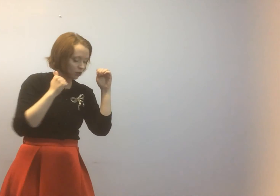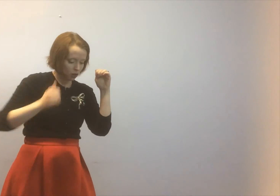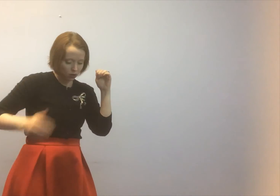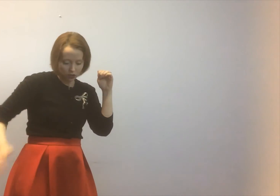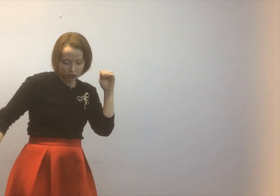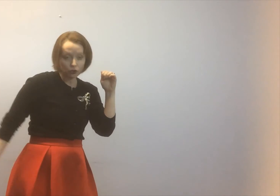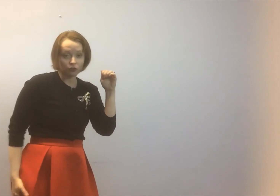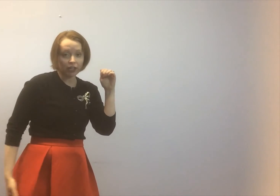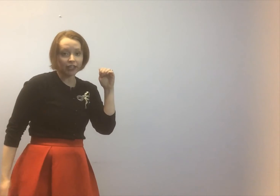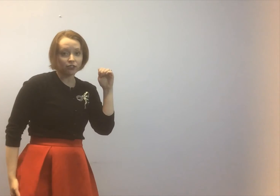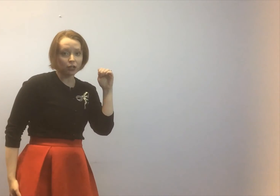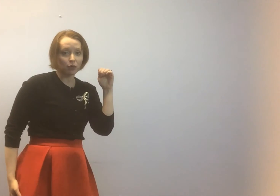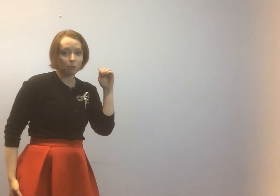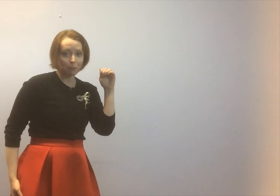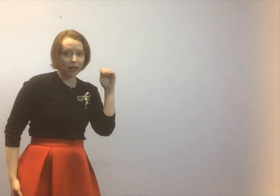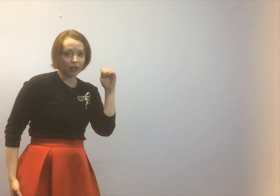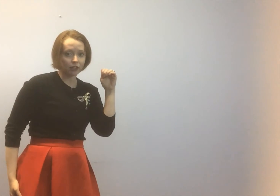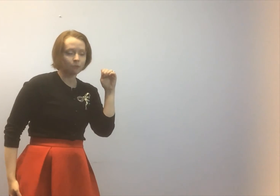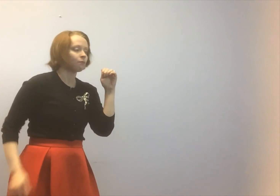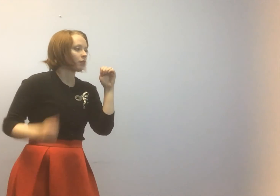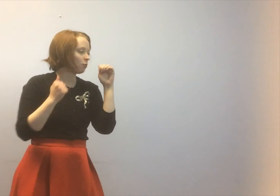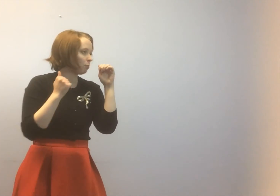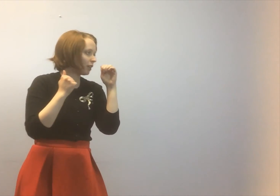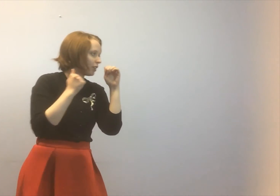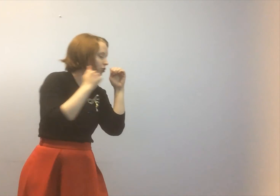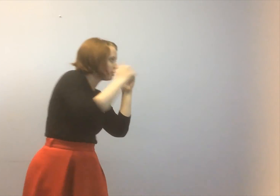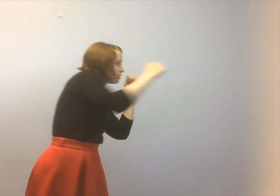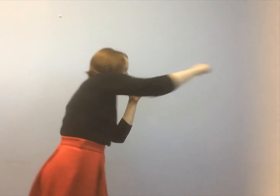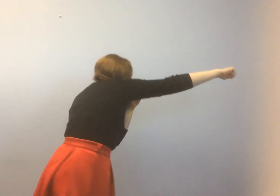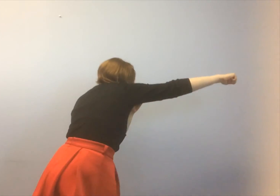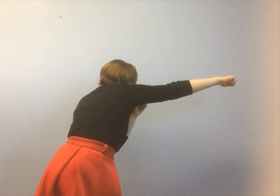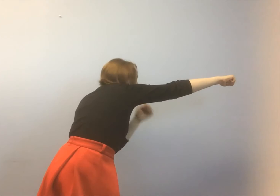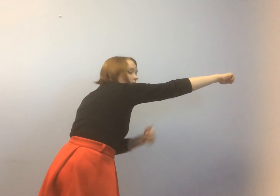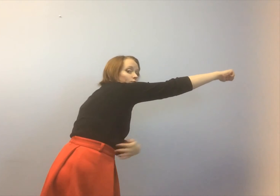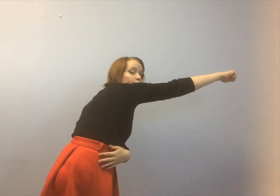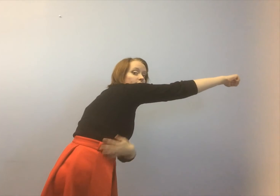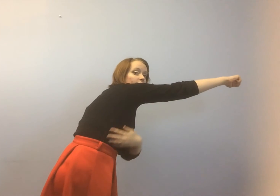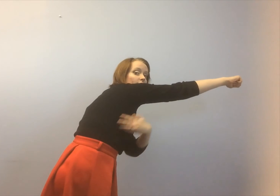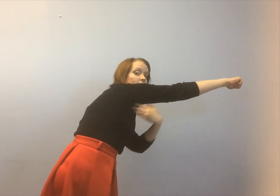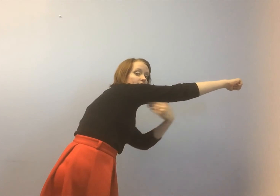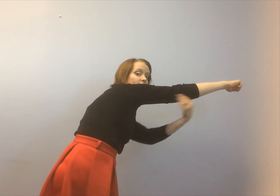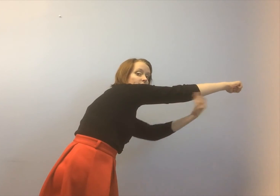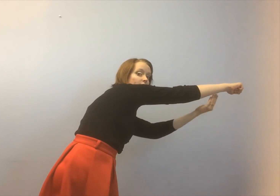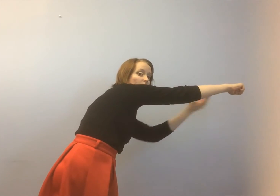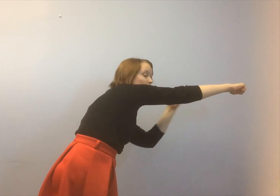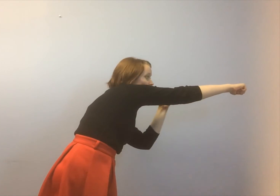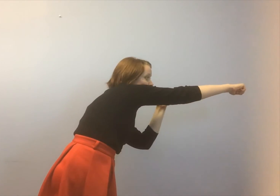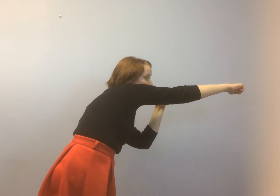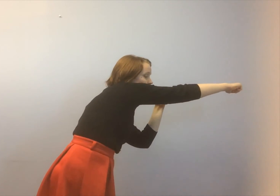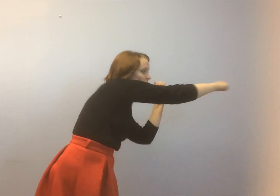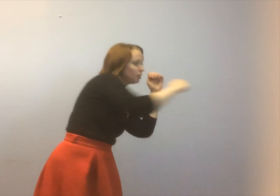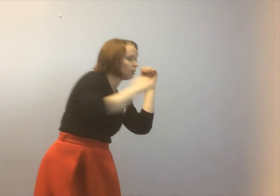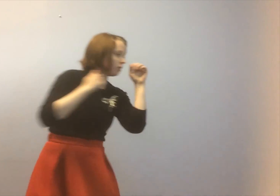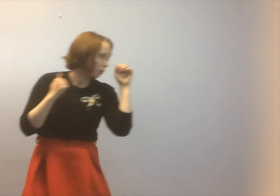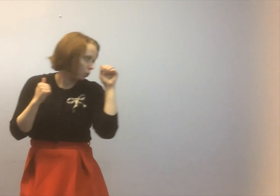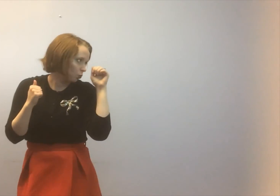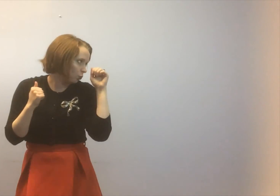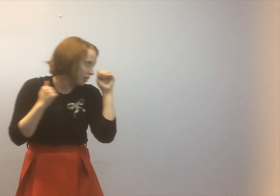is your right leg is going to go back but as you can see I'm really kind of extending my body here with